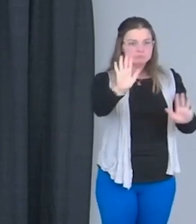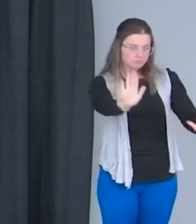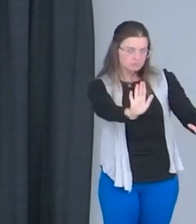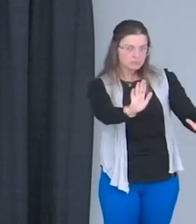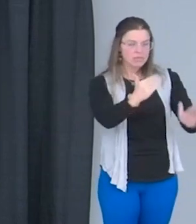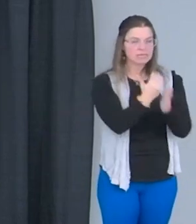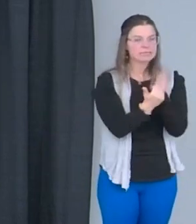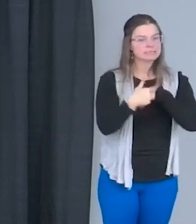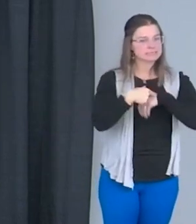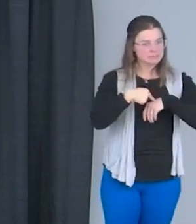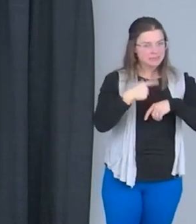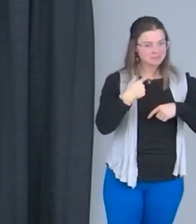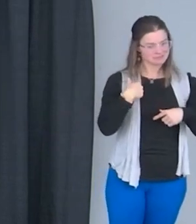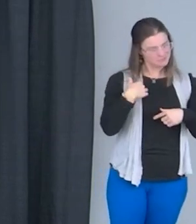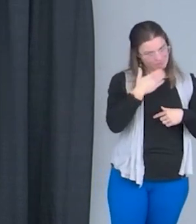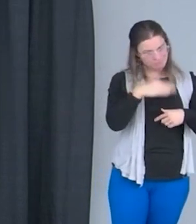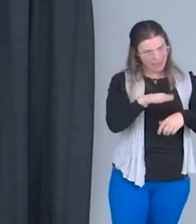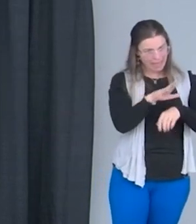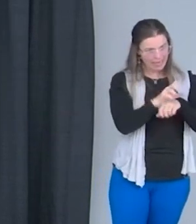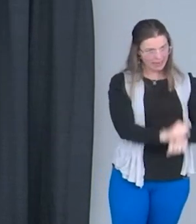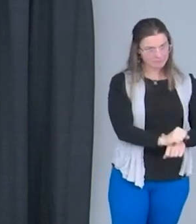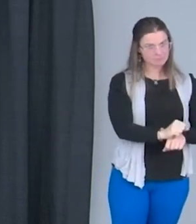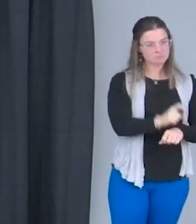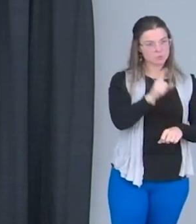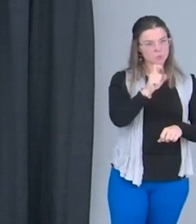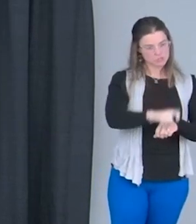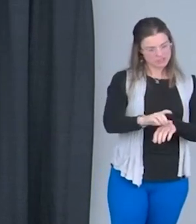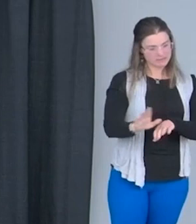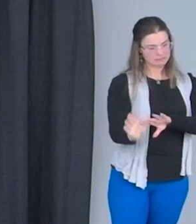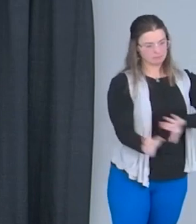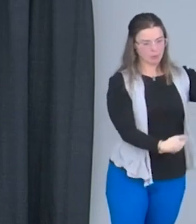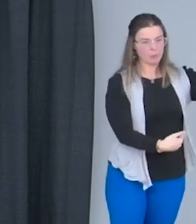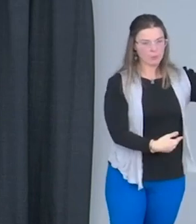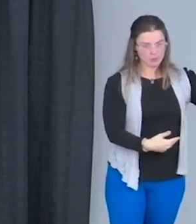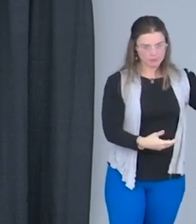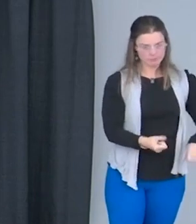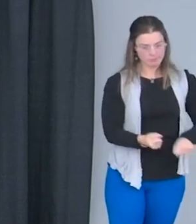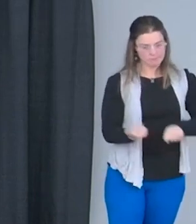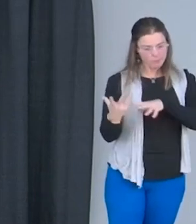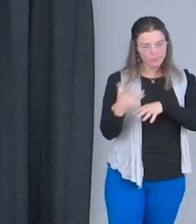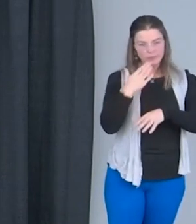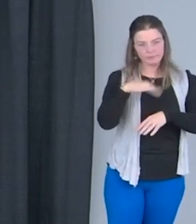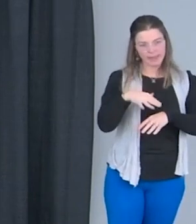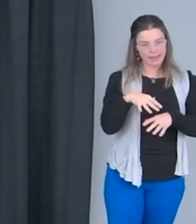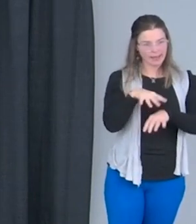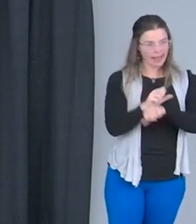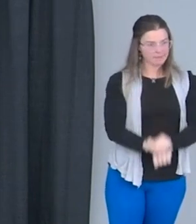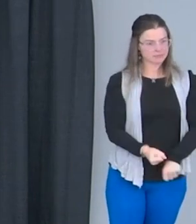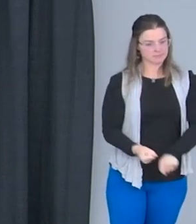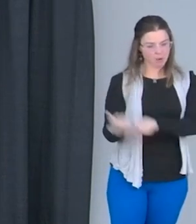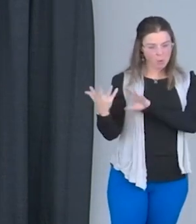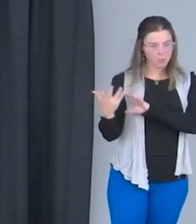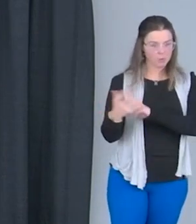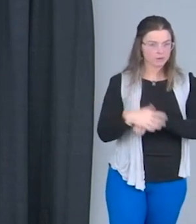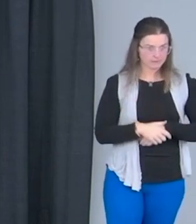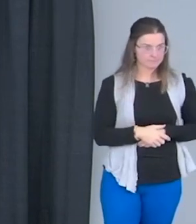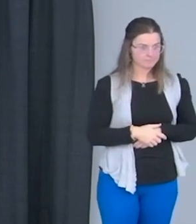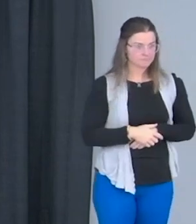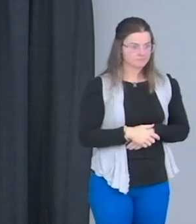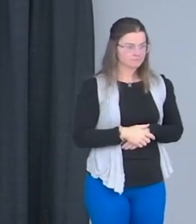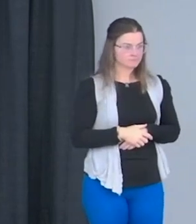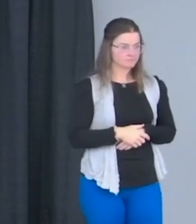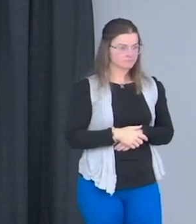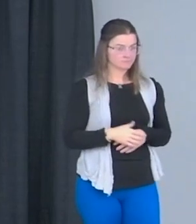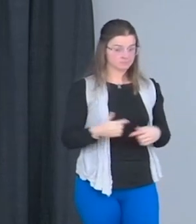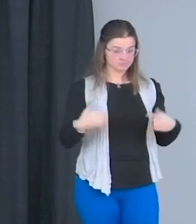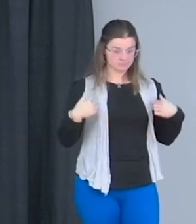fault ourselves for bad habits, but we just got to get those habits and remove them out of our space. So that was my next thing. Well, I don't want